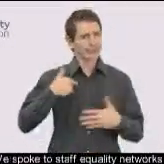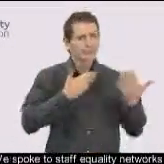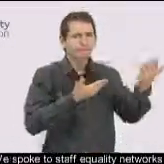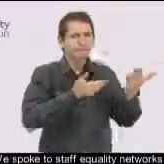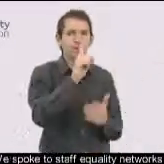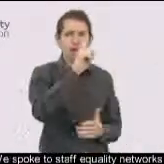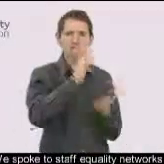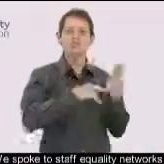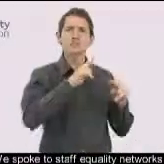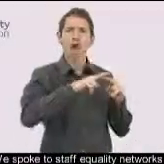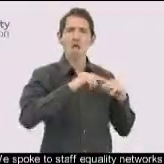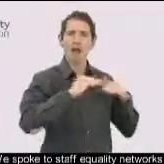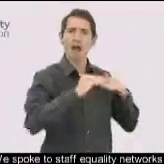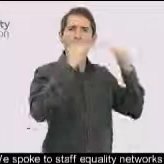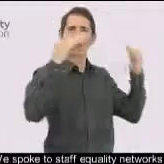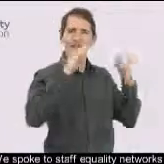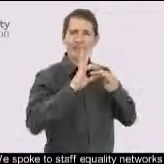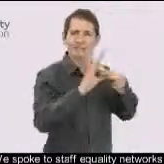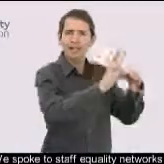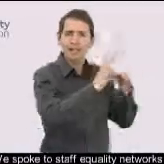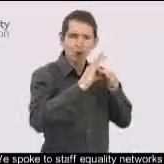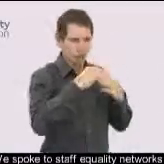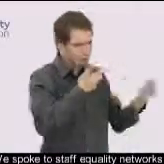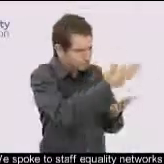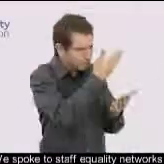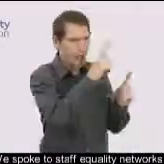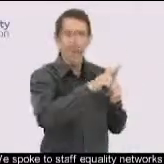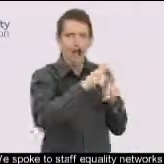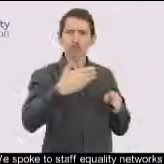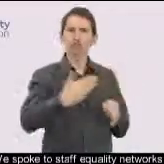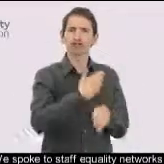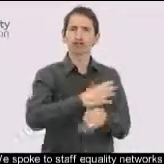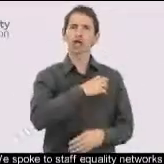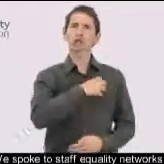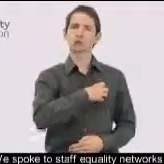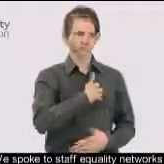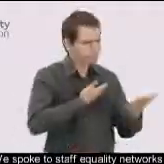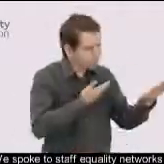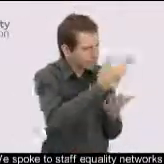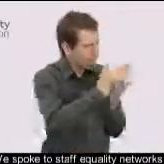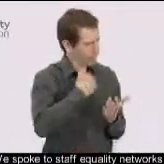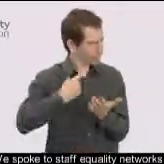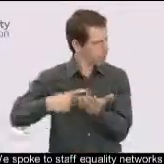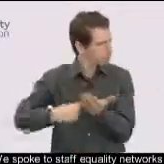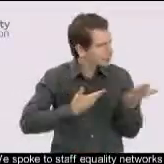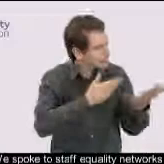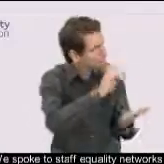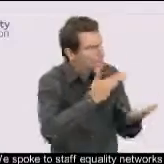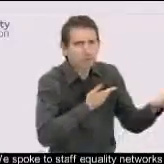We spoke to staff equality networks and trade unions about these policies and we set up a regular staff